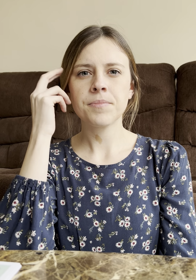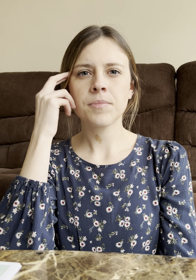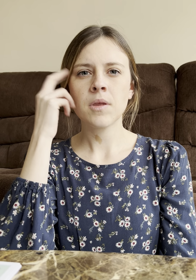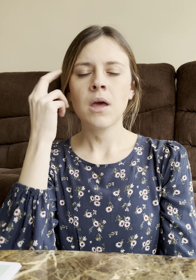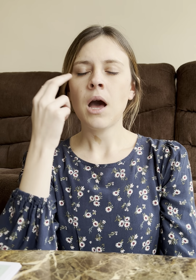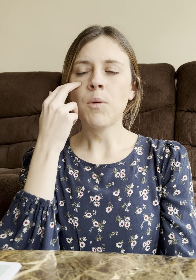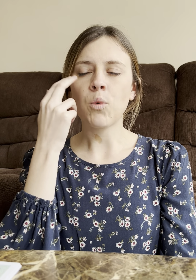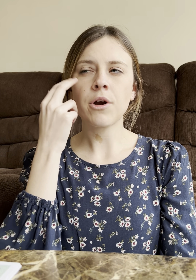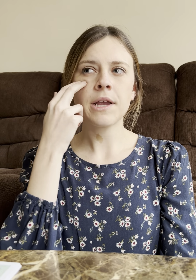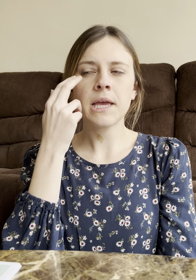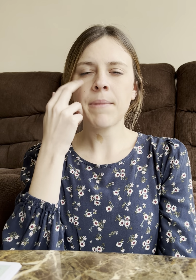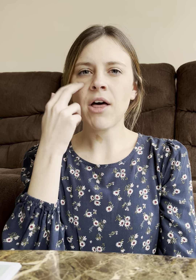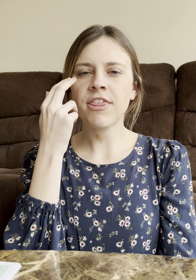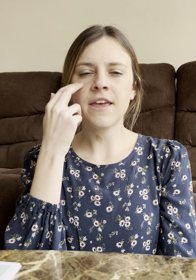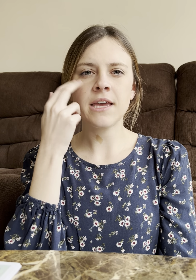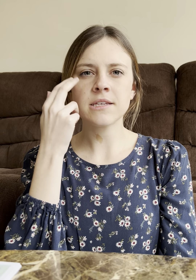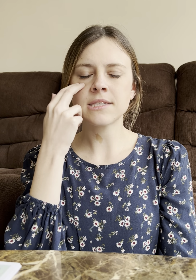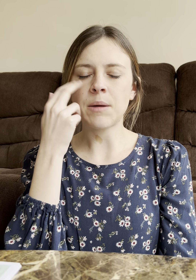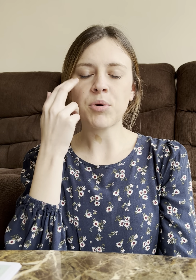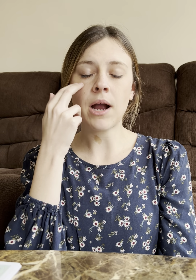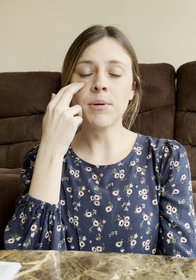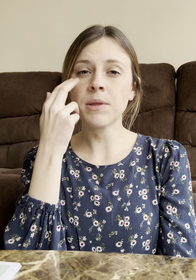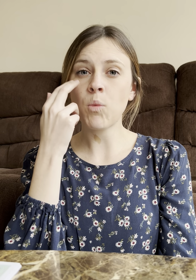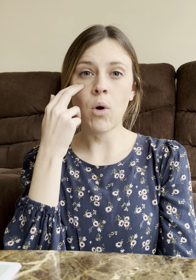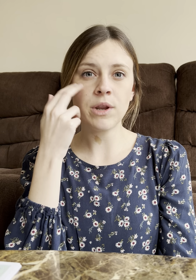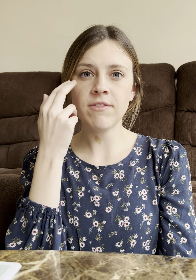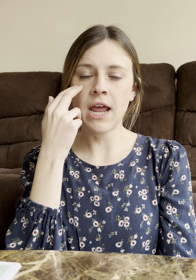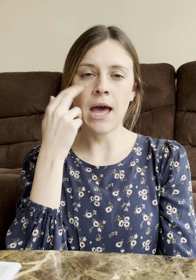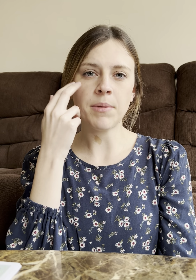I'm worrying about things that probably won't even happen.